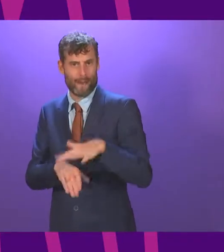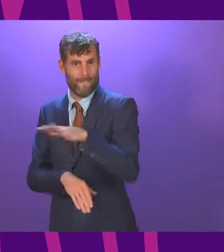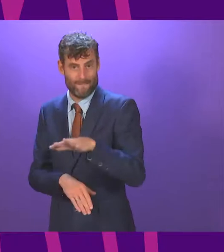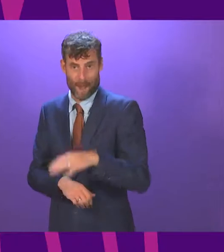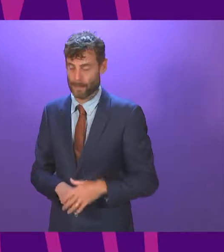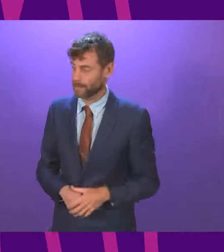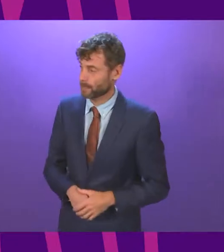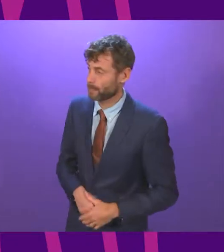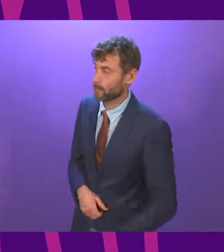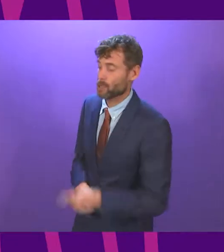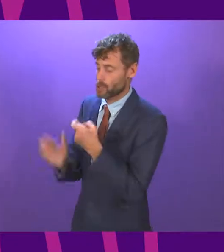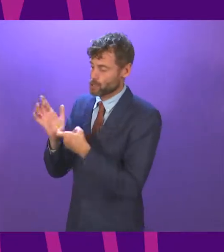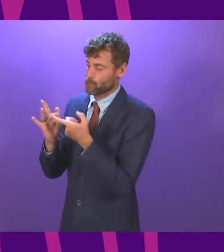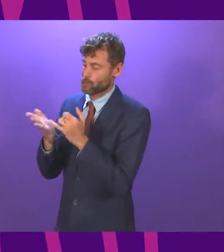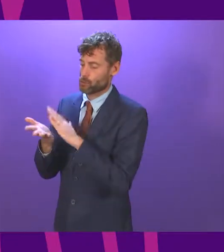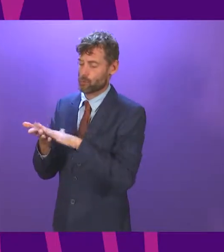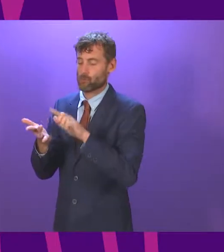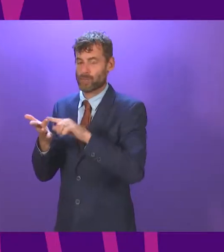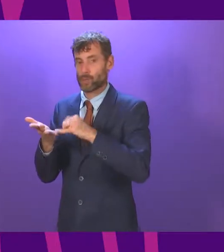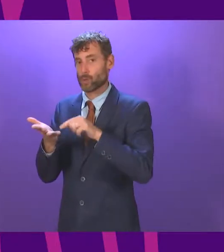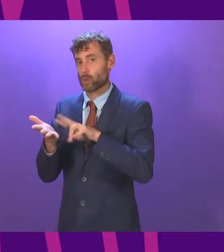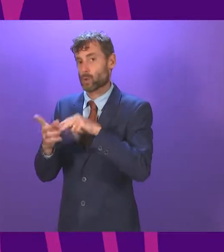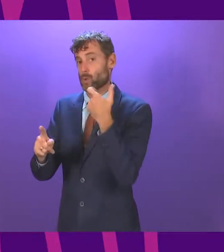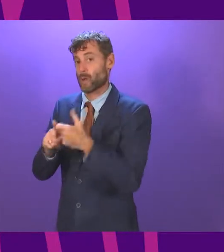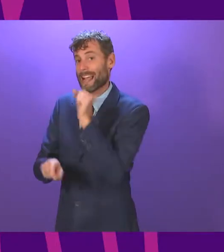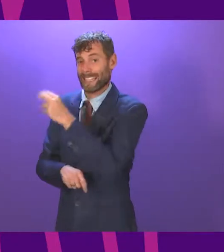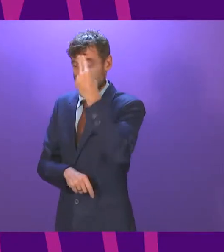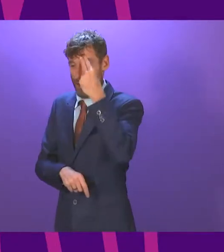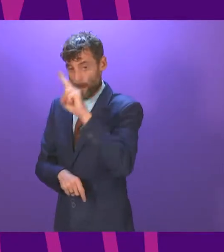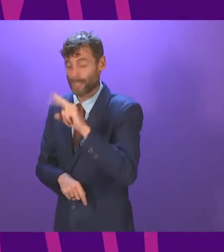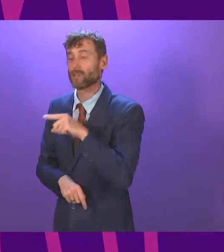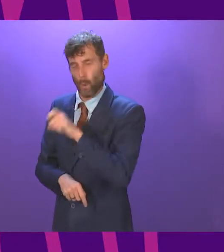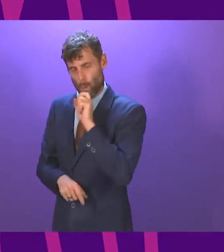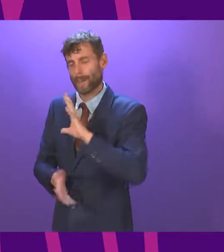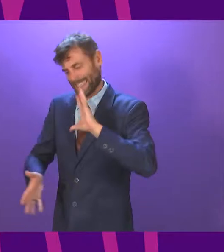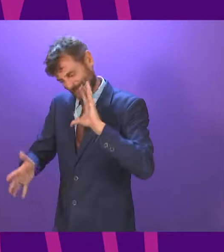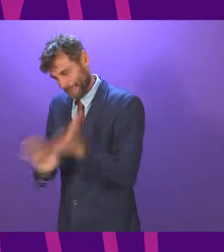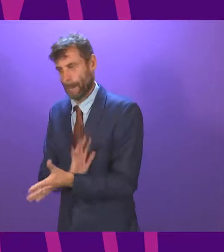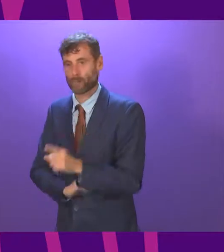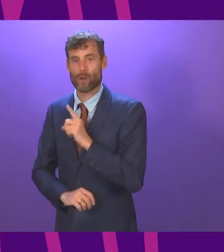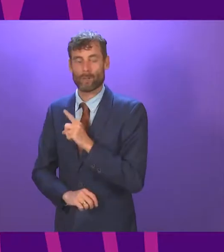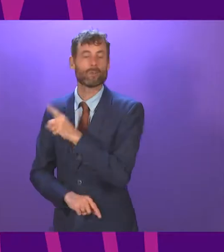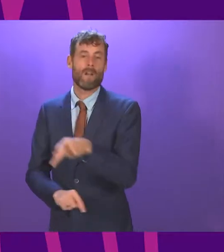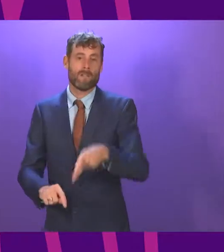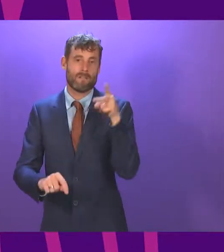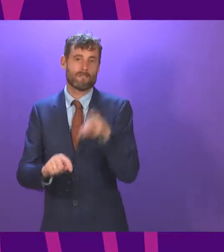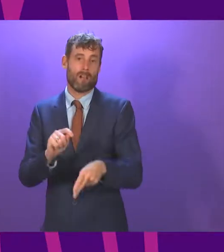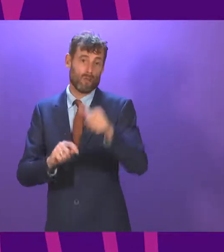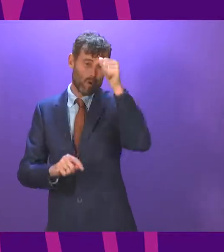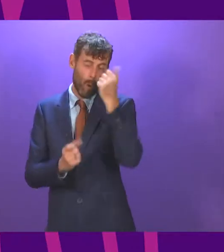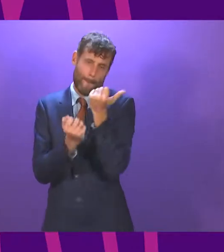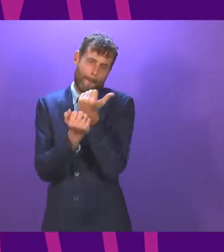Rishi Sunak's reputation will be forever damaged by driving more people into poverty and desperation.